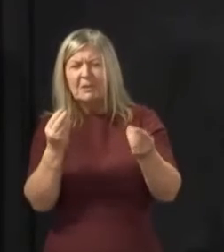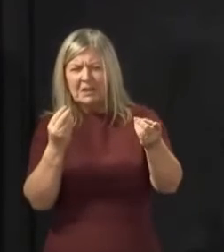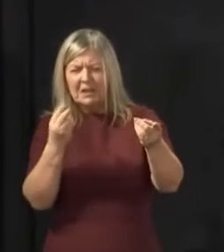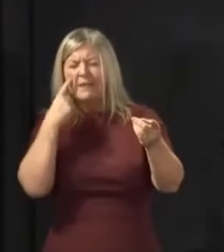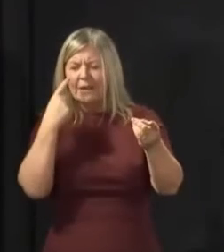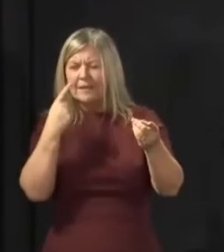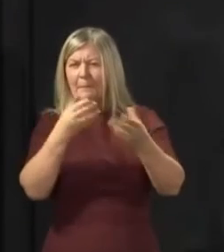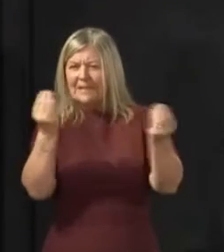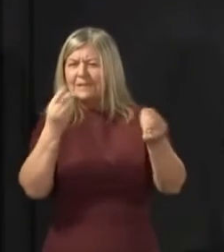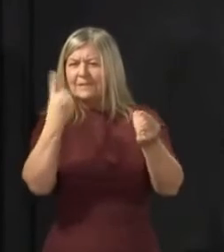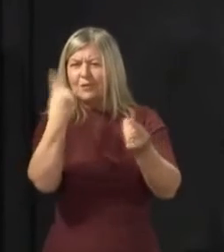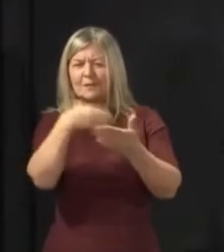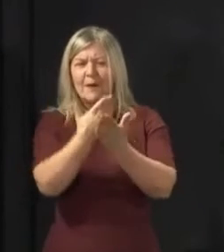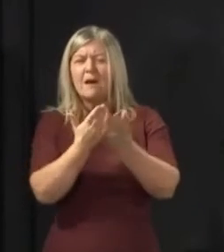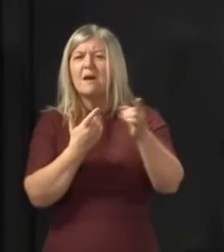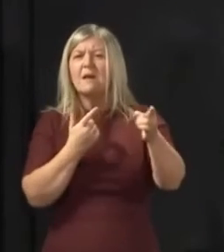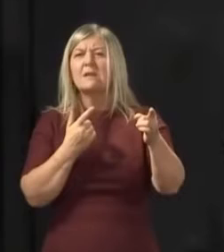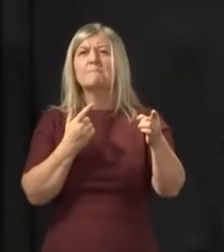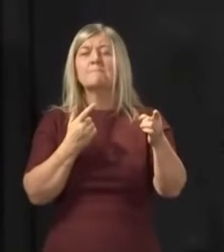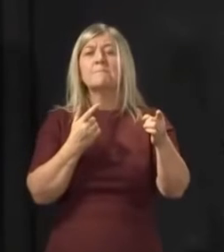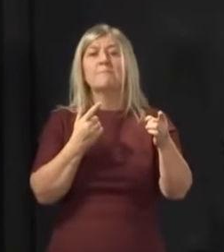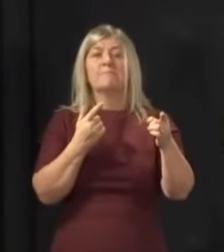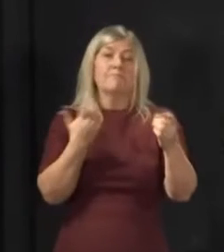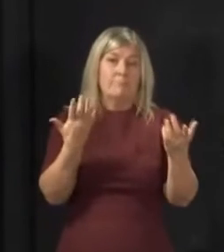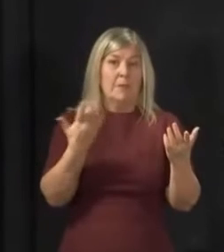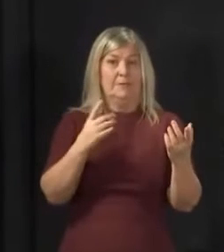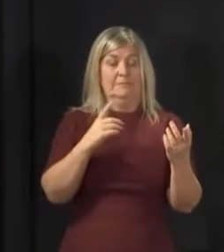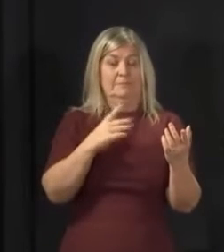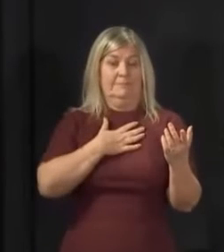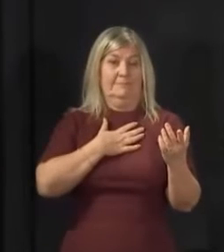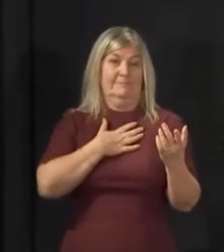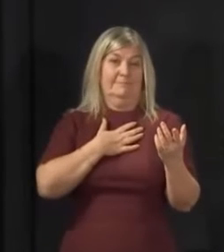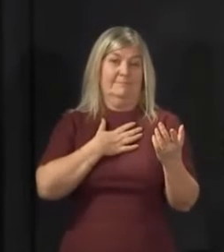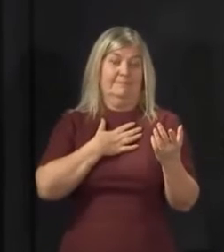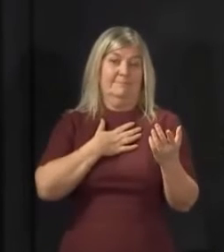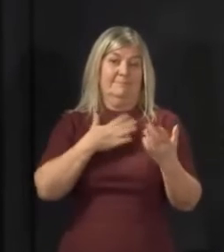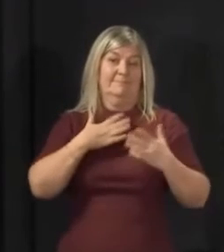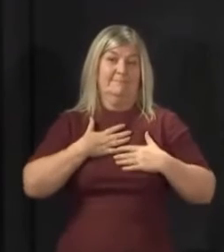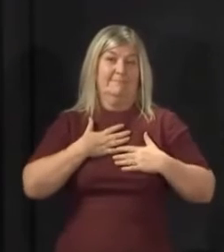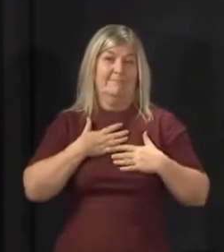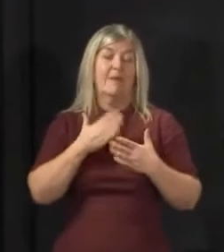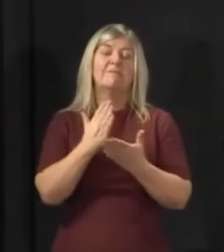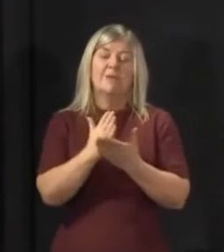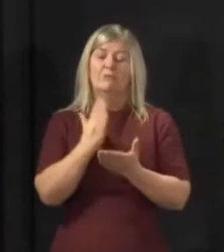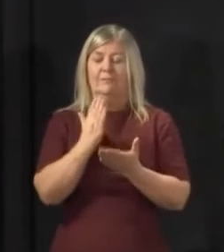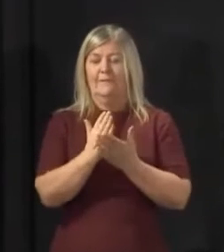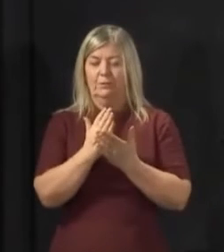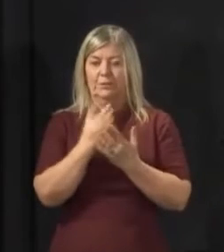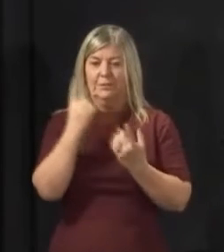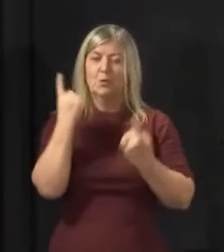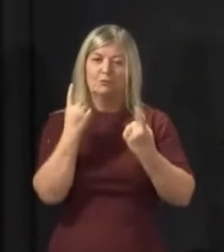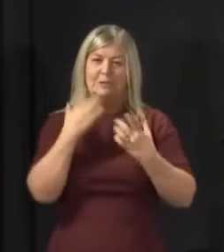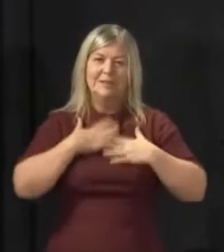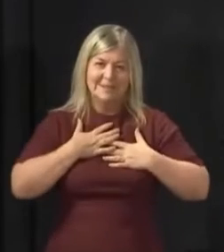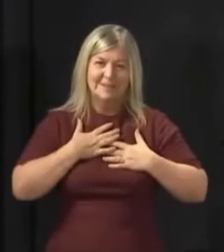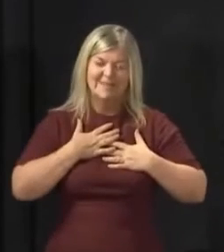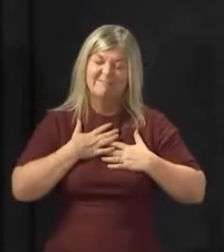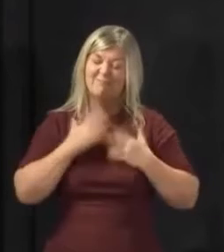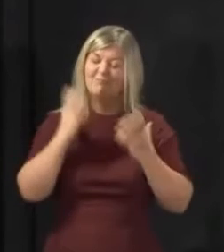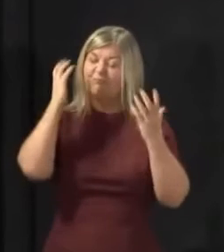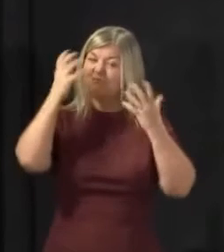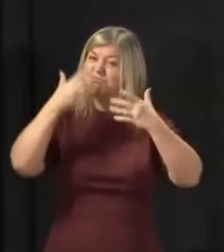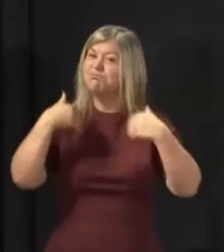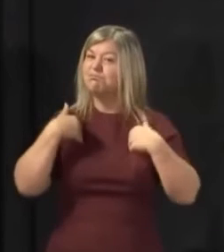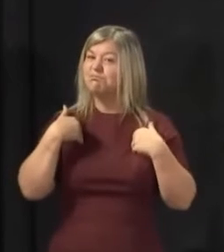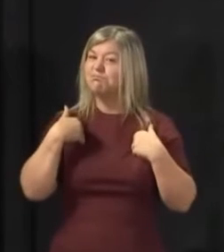I think the first obvious thing to say, which I don't think will surprise anybody, is that I am increasingly concerned, as I suspect many